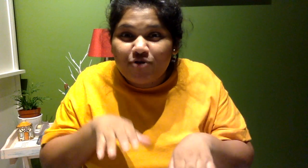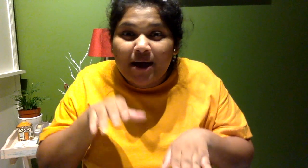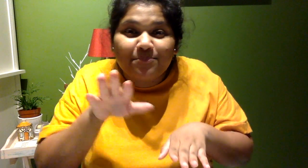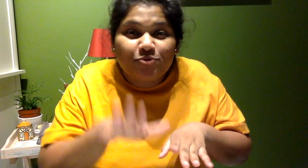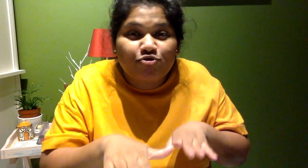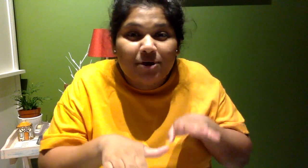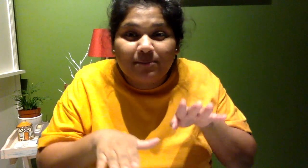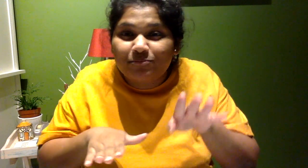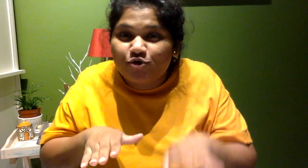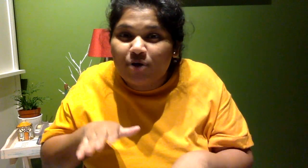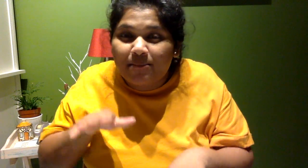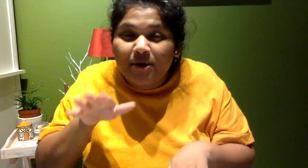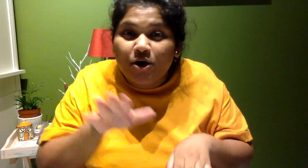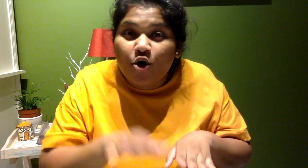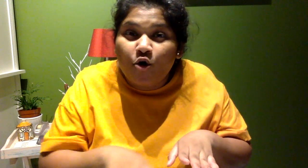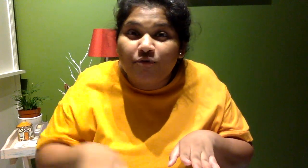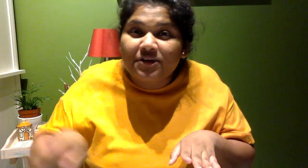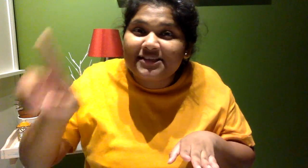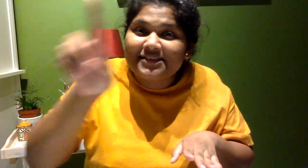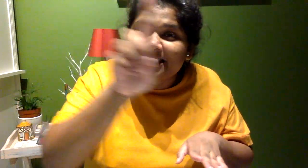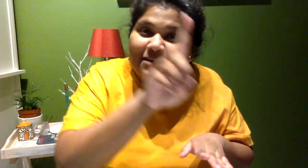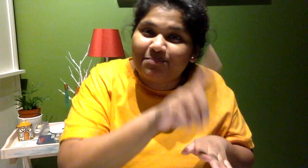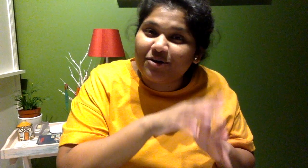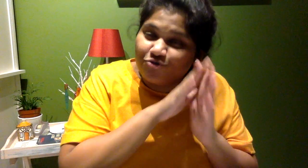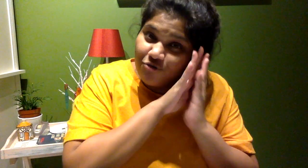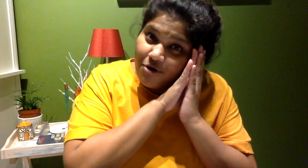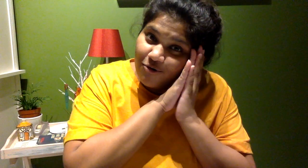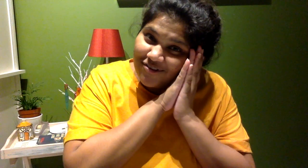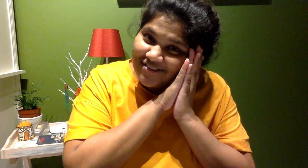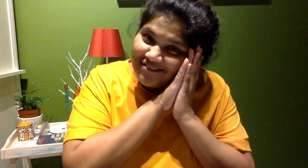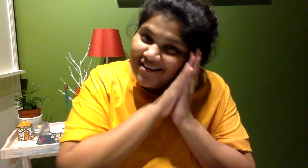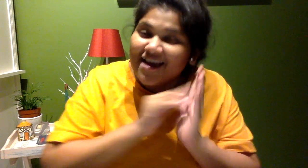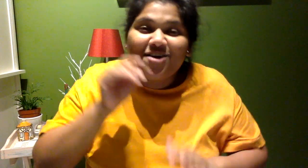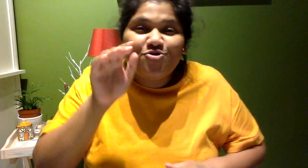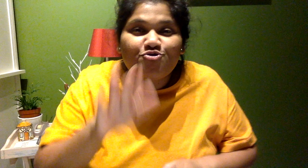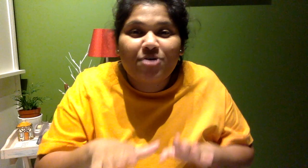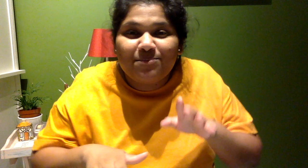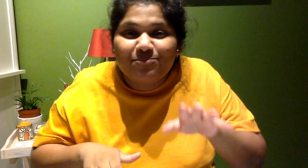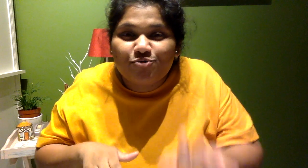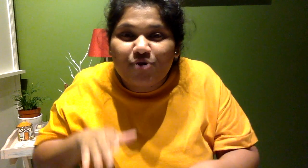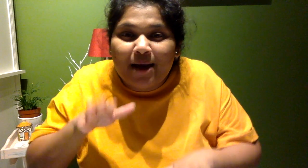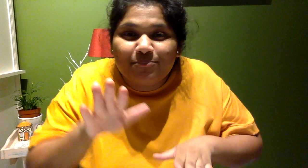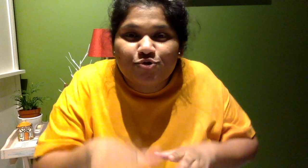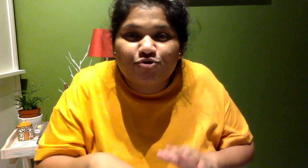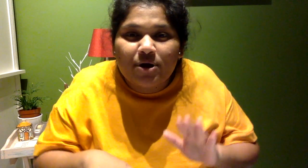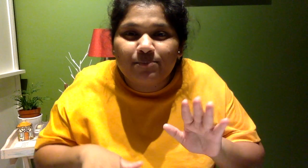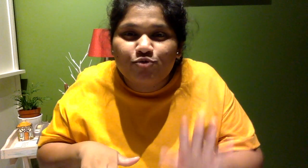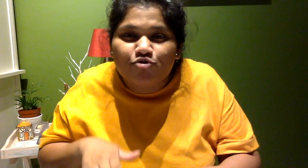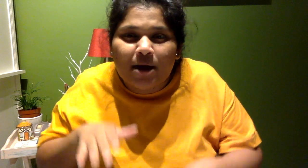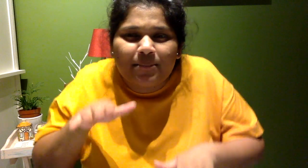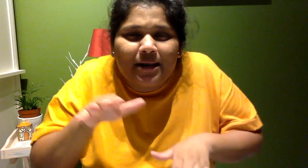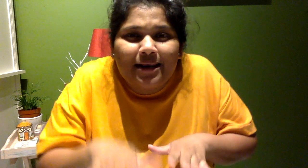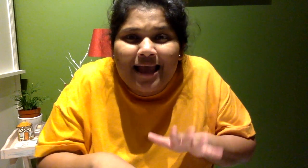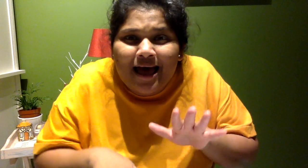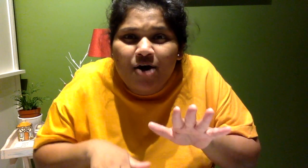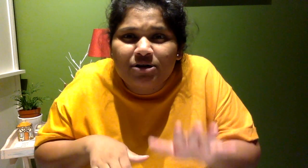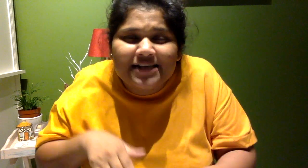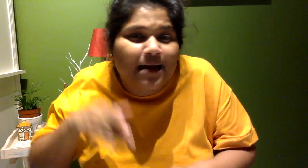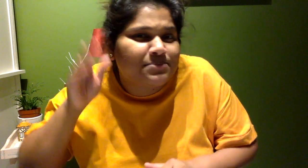trap, trip, trap, over the sleeping troll. Trip, trap, trip, trap, louder taps